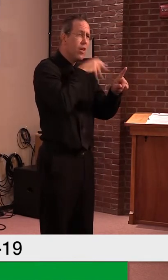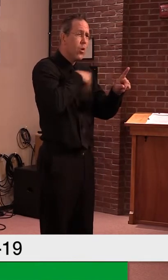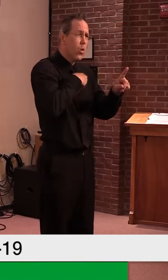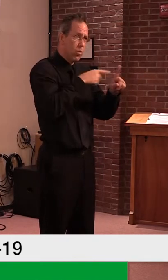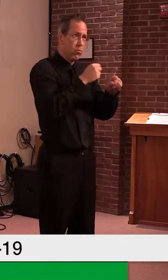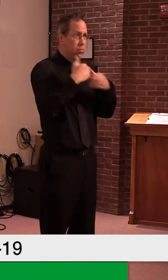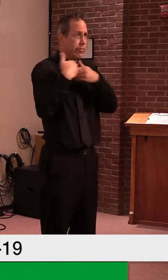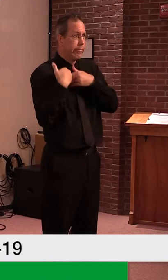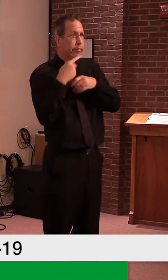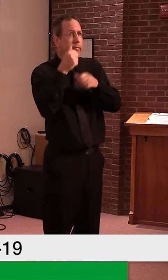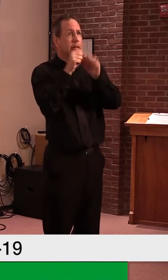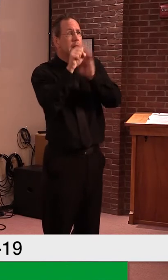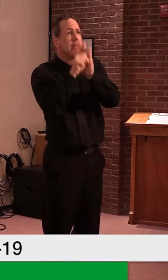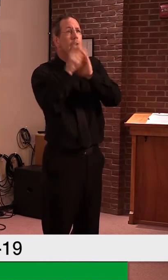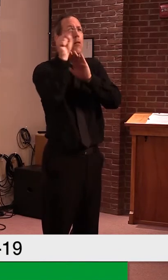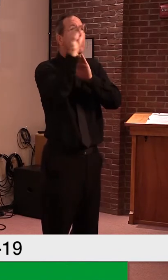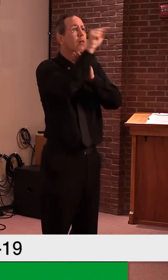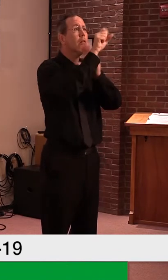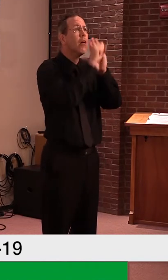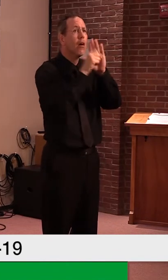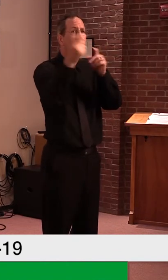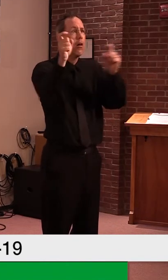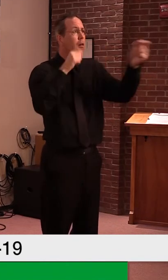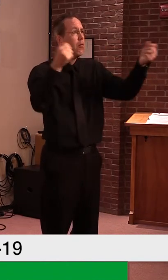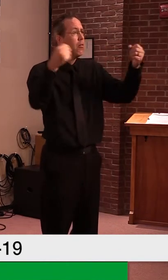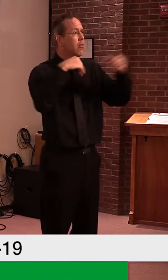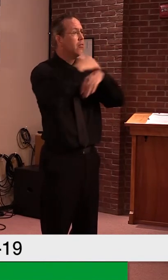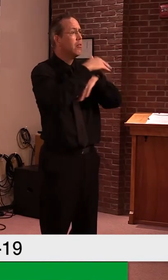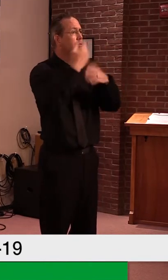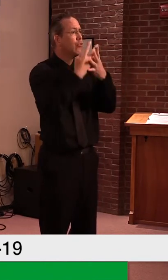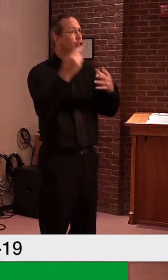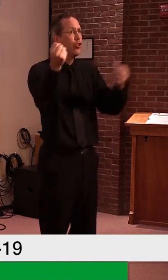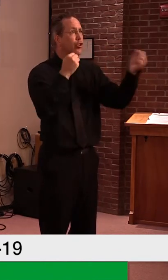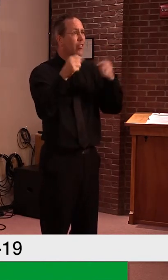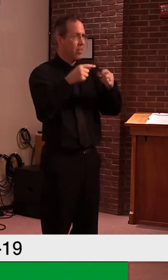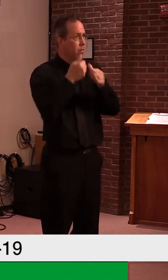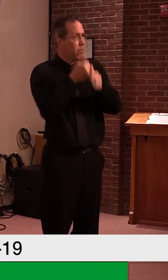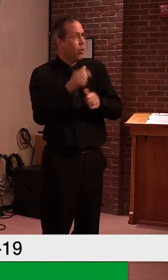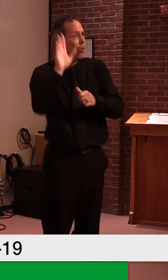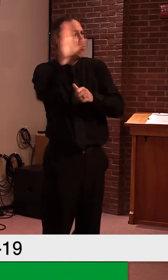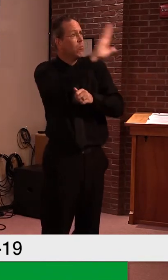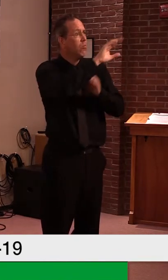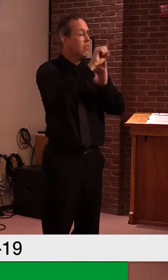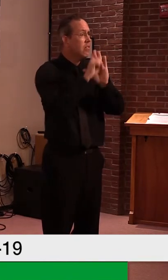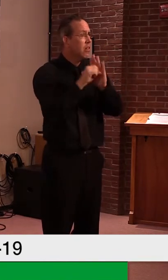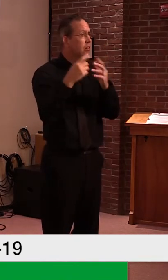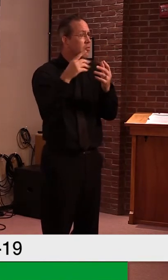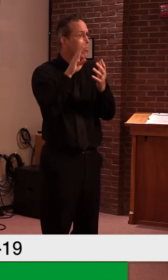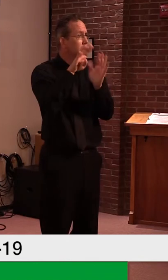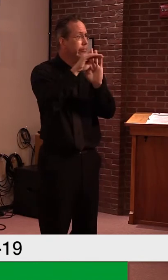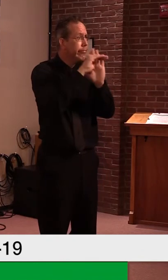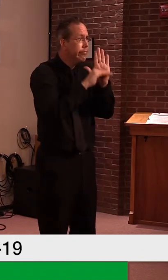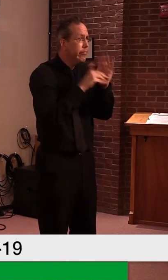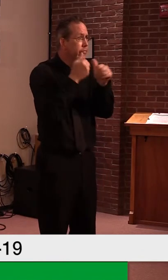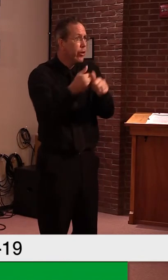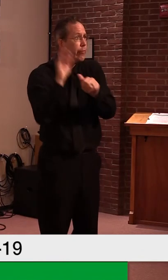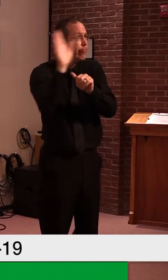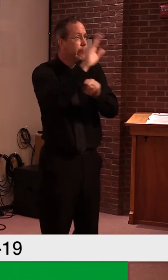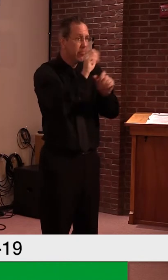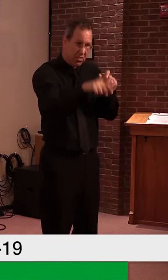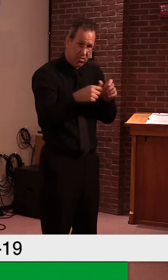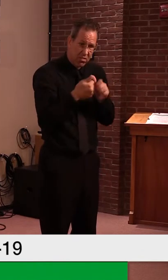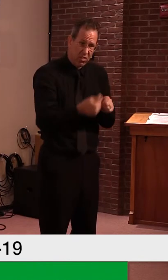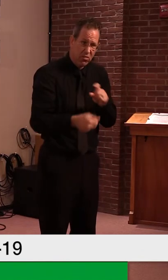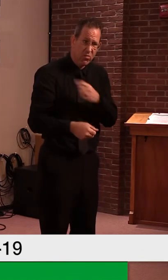that it's both. If you're a contractor and you, you have a contract that says you're going to abide by the rules regulations